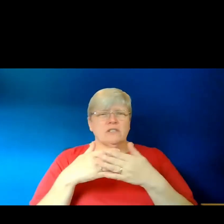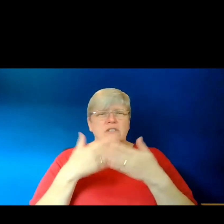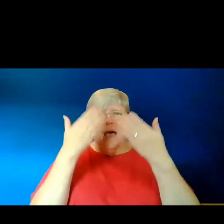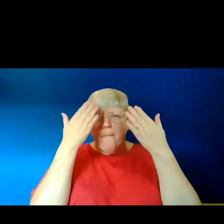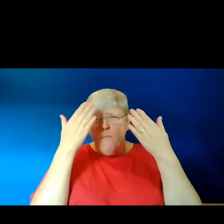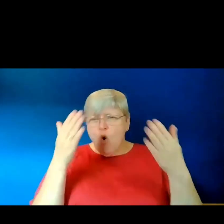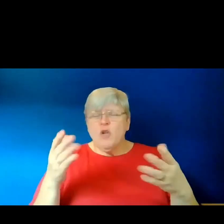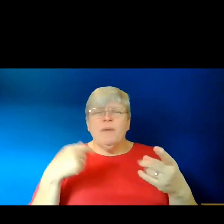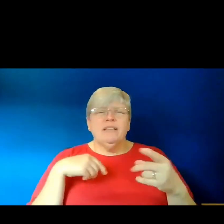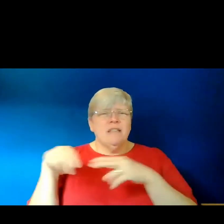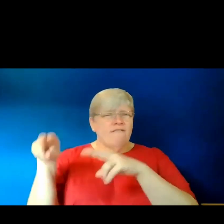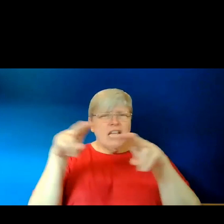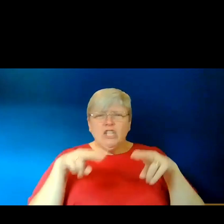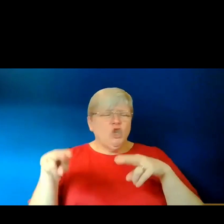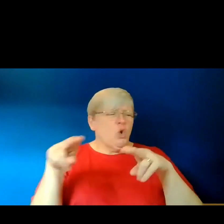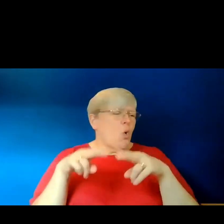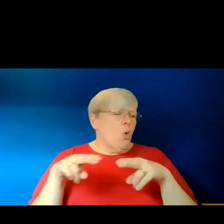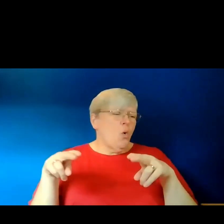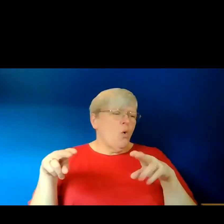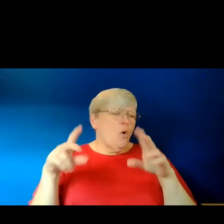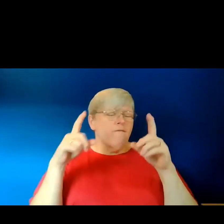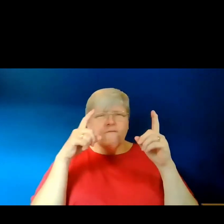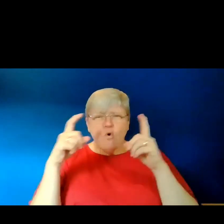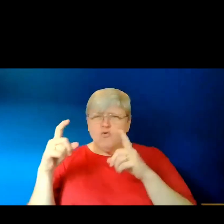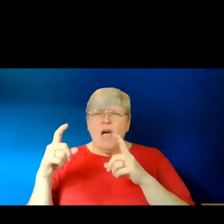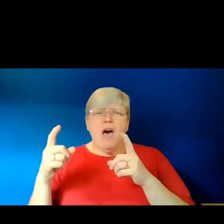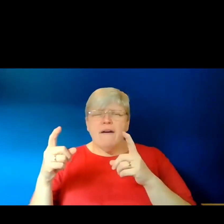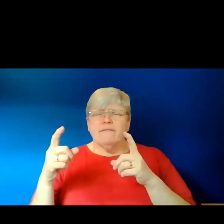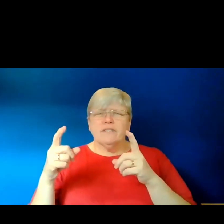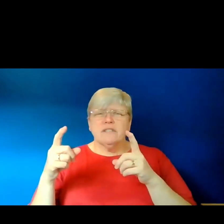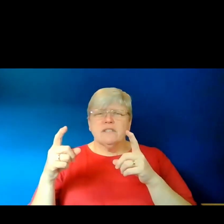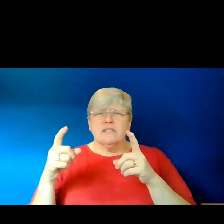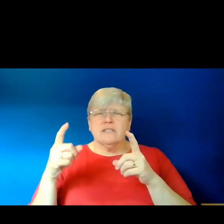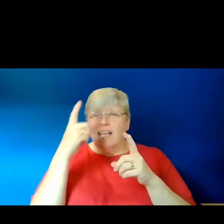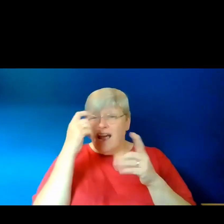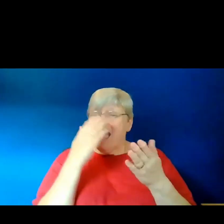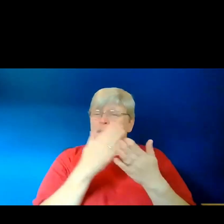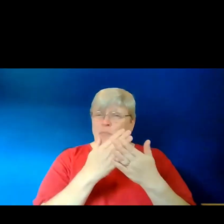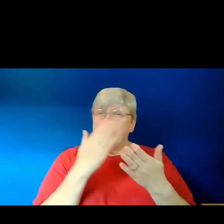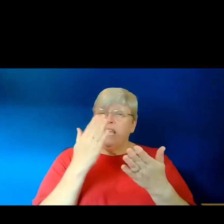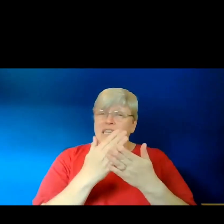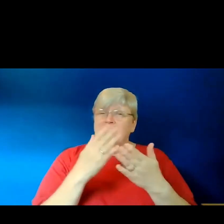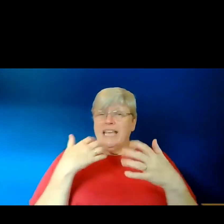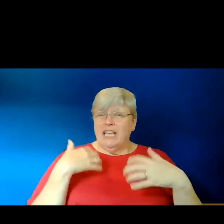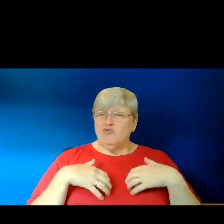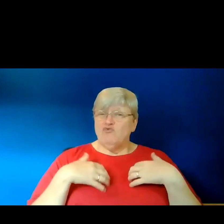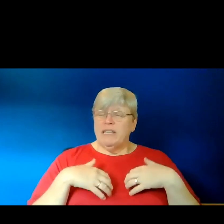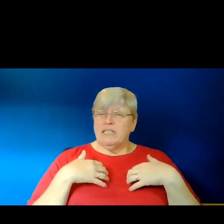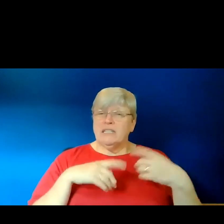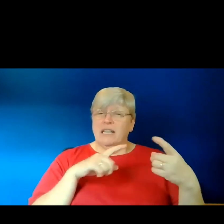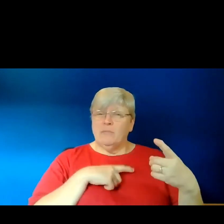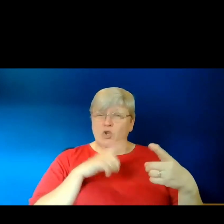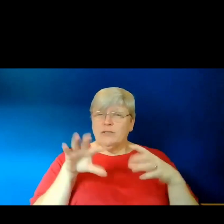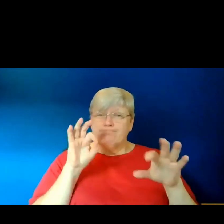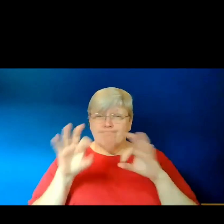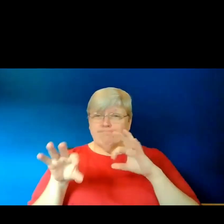video footage and photographs. And that can be really interesting because you can be really selective